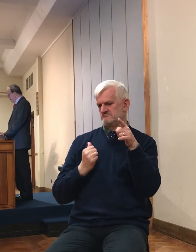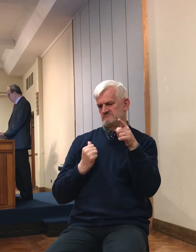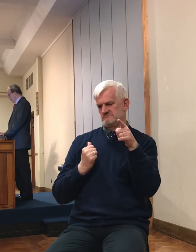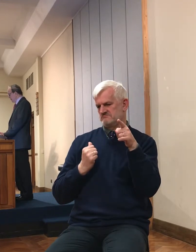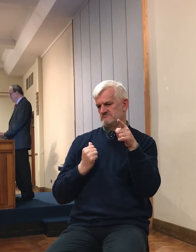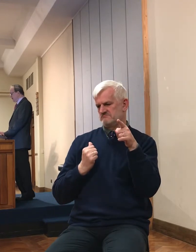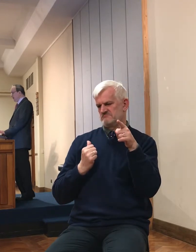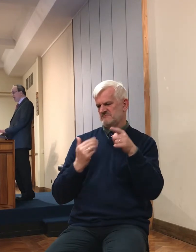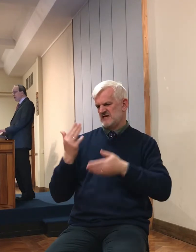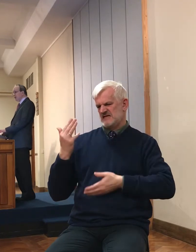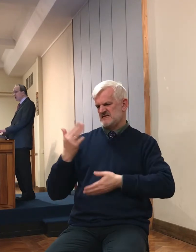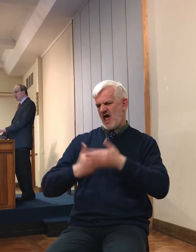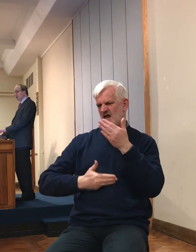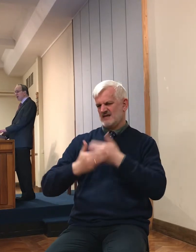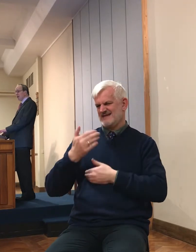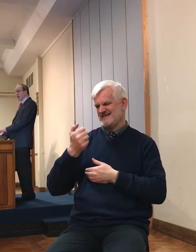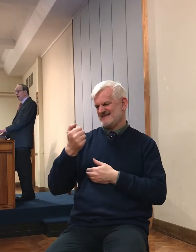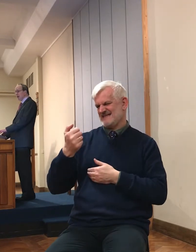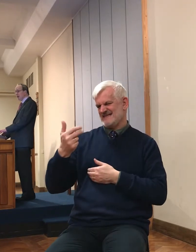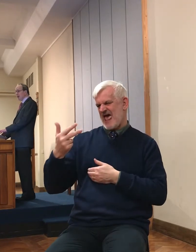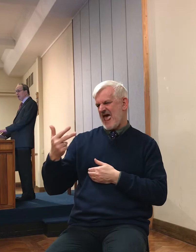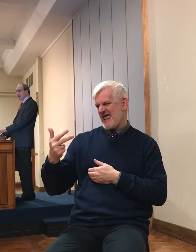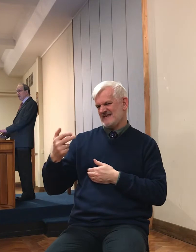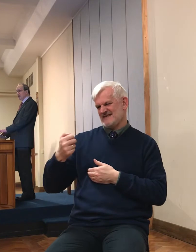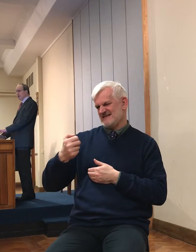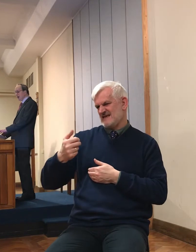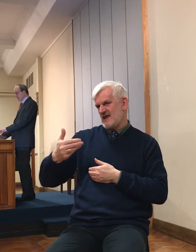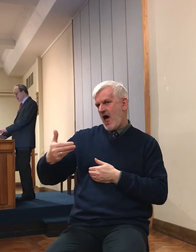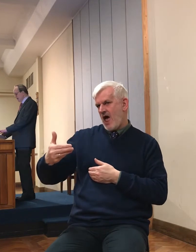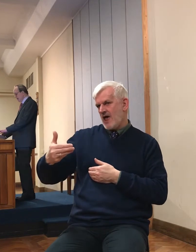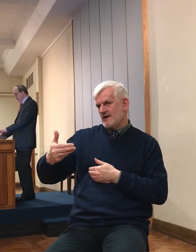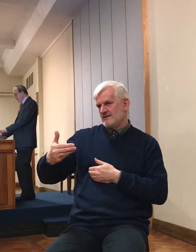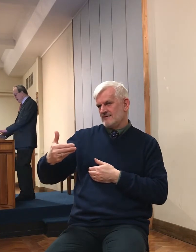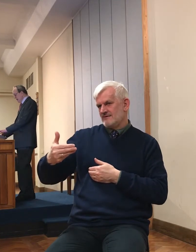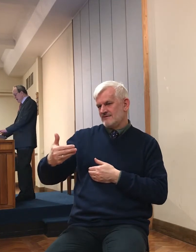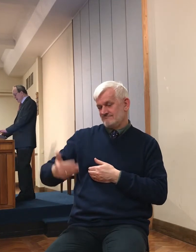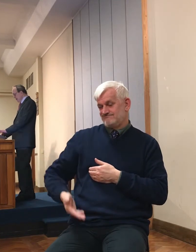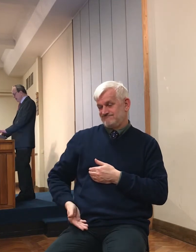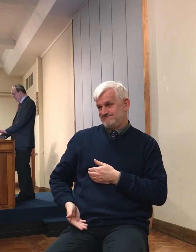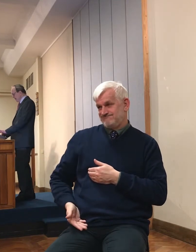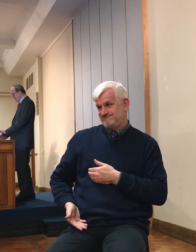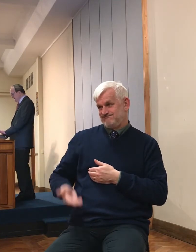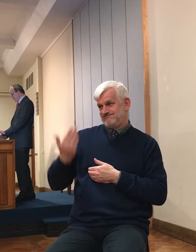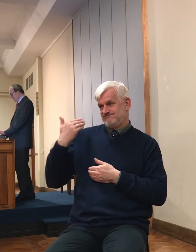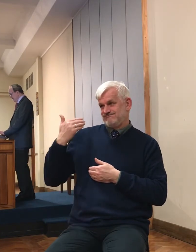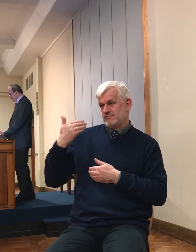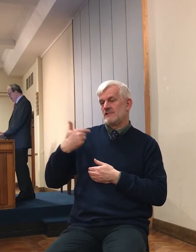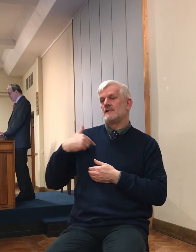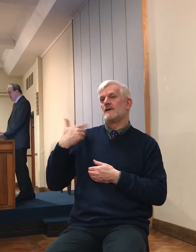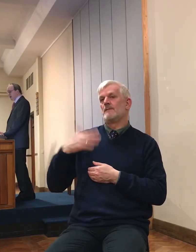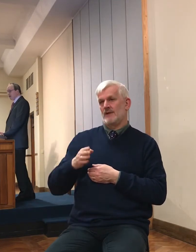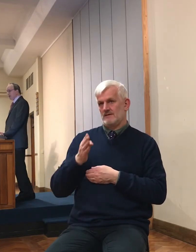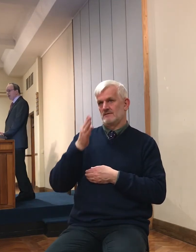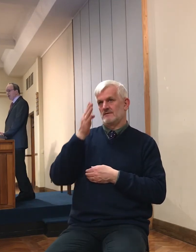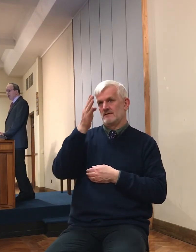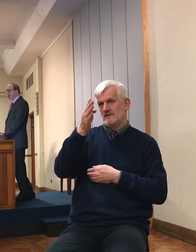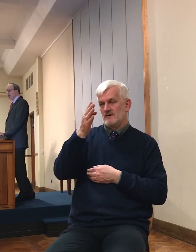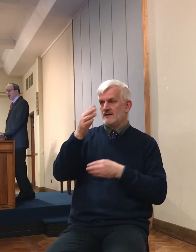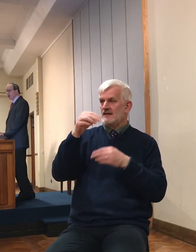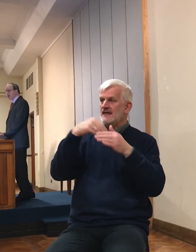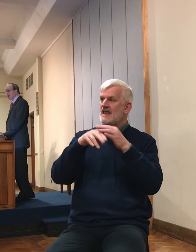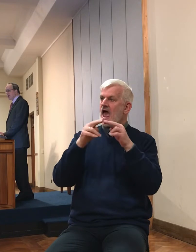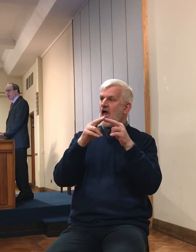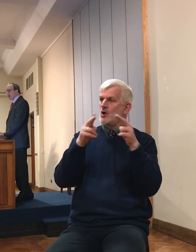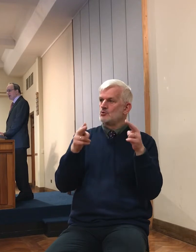1968 or 69, a very long time ago, and I was in a private house before